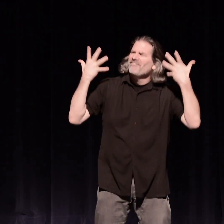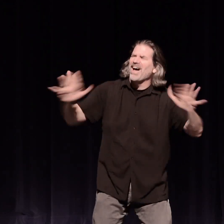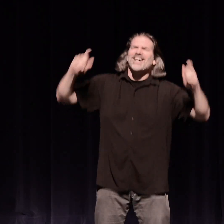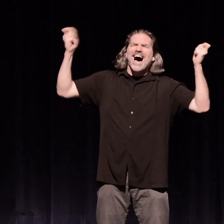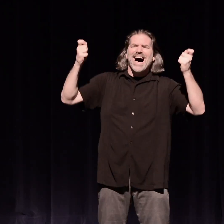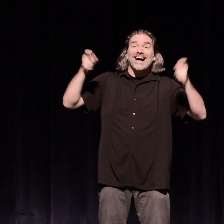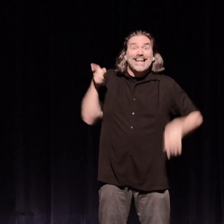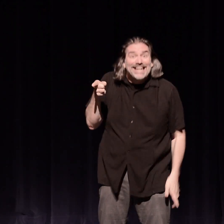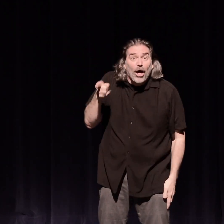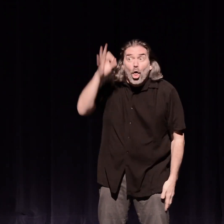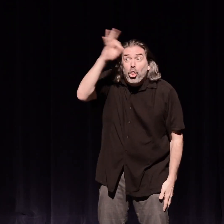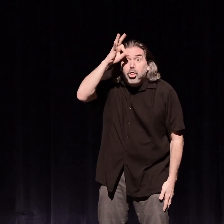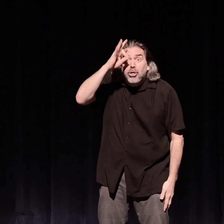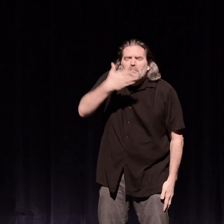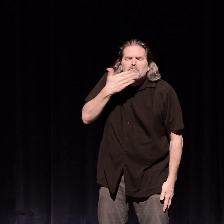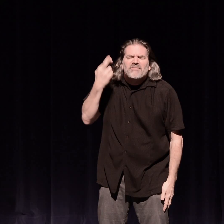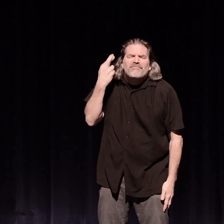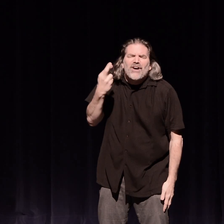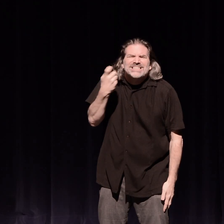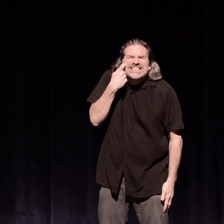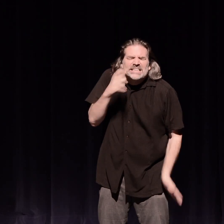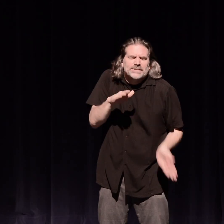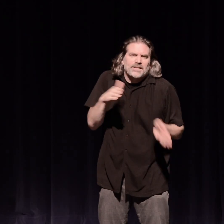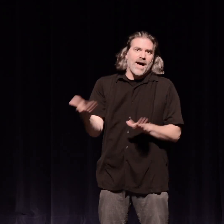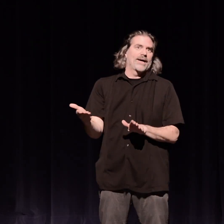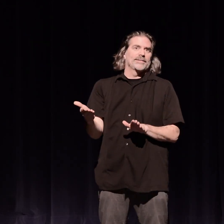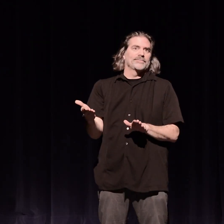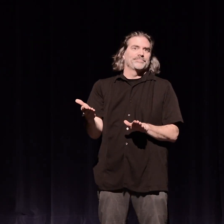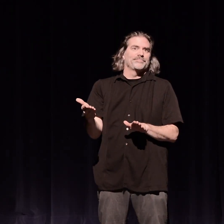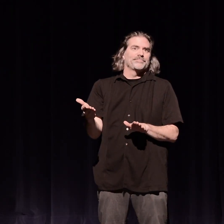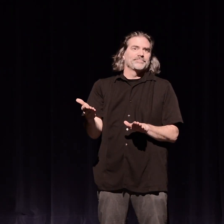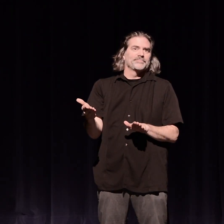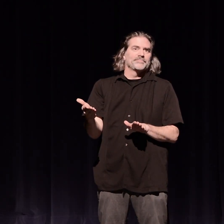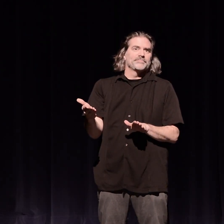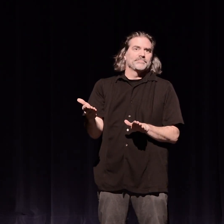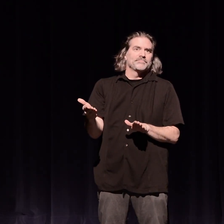there in the celebrations, and he doesn't know that his best friend has just died.